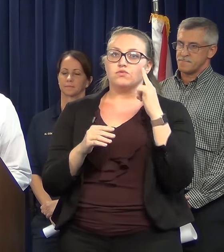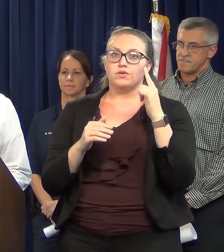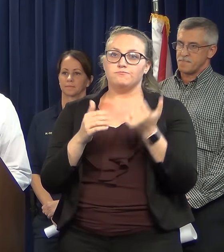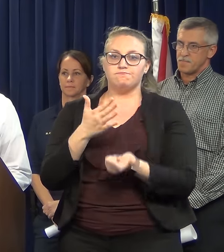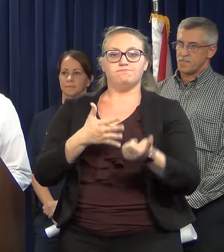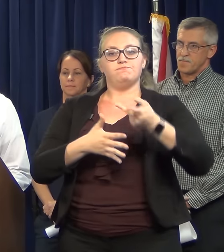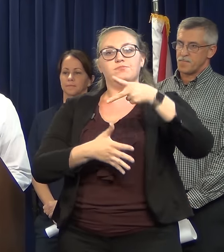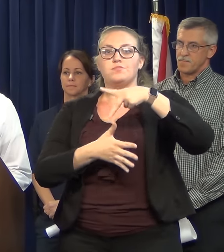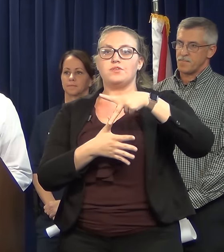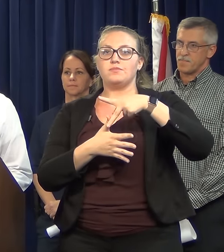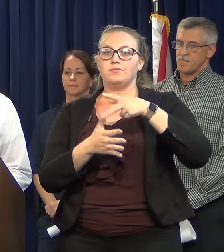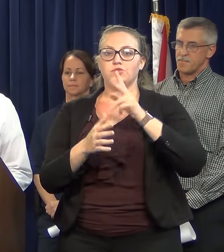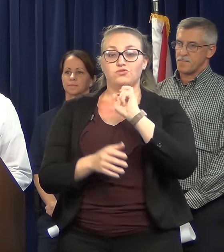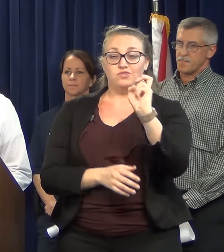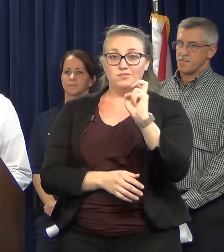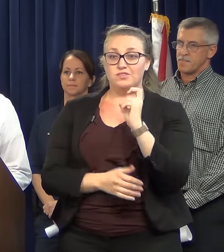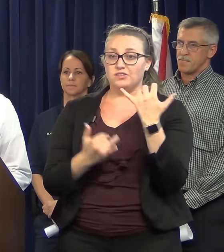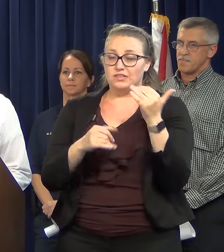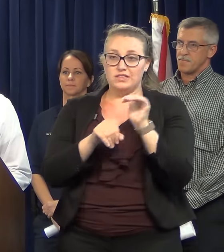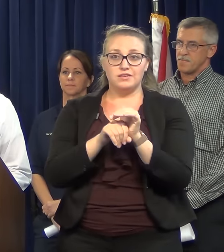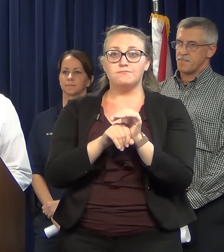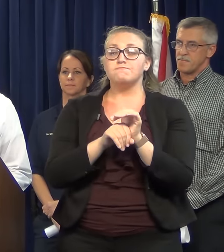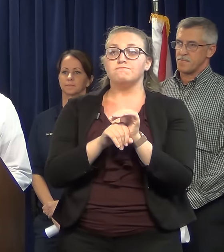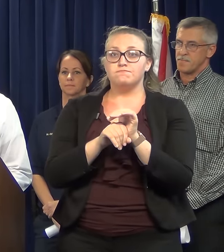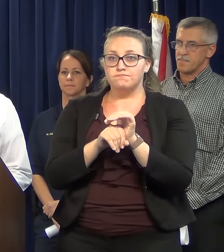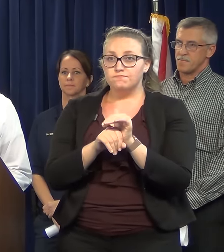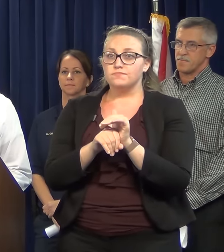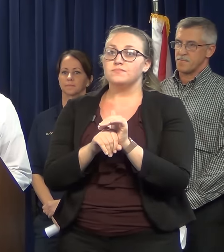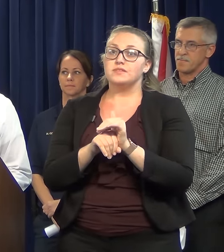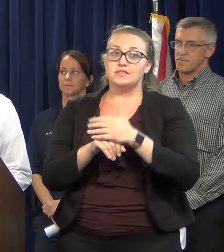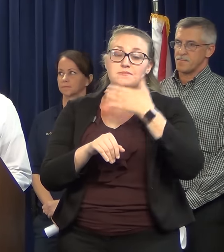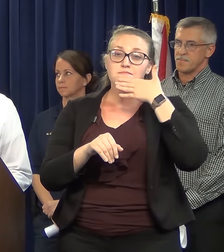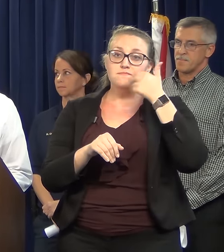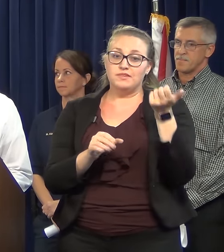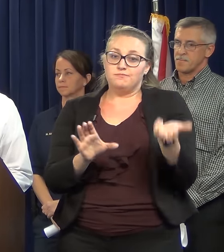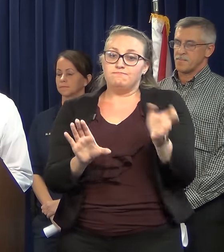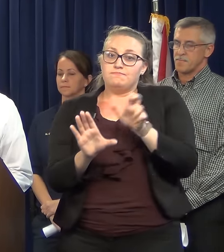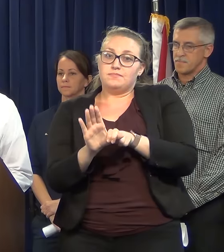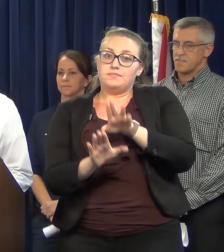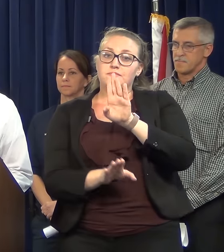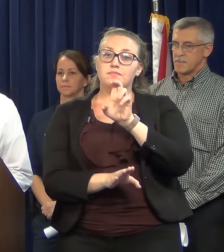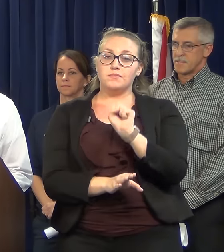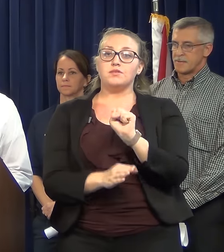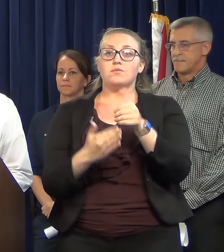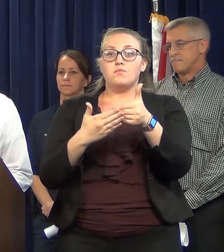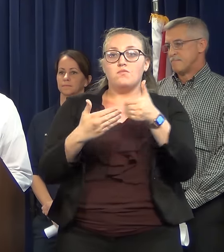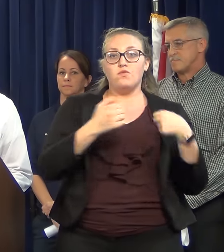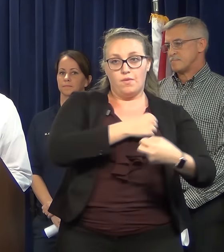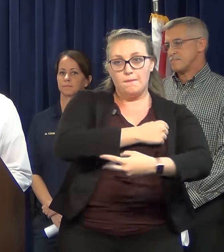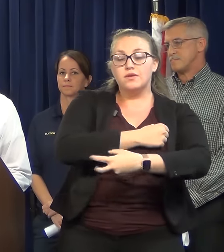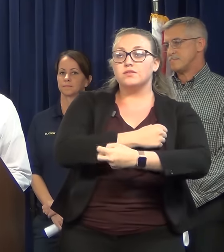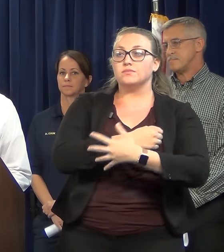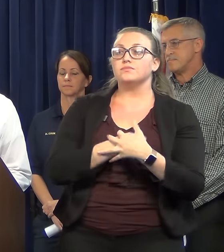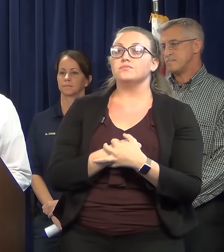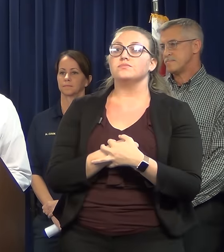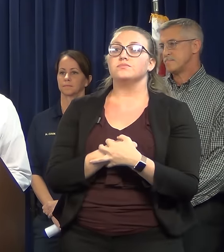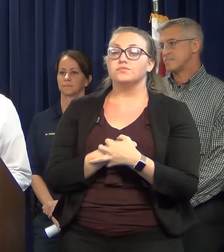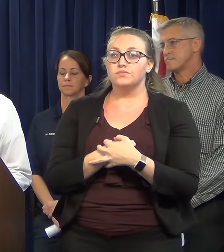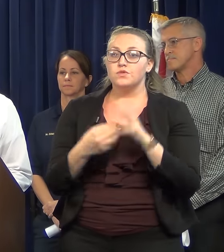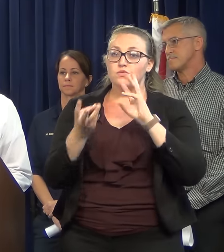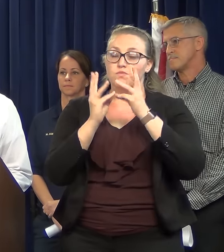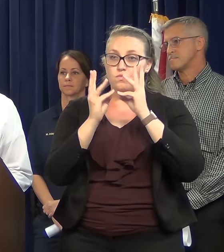tonight, we highly recommend that you reach one of our buses by midnight. Weather conditions will be rapidly